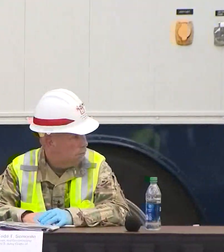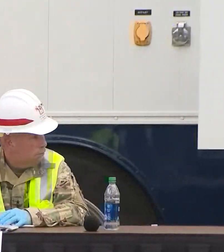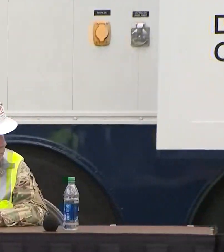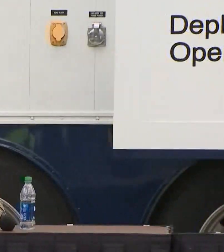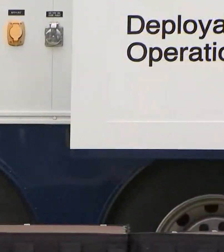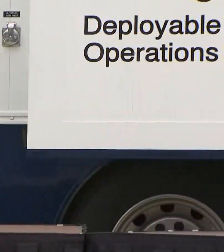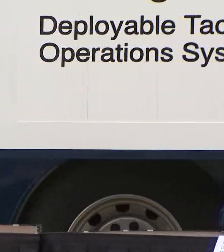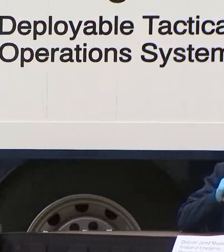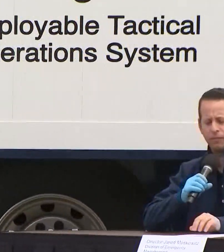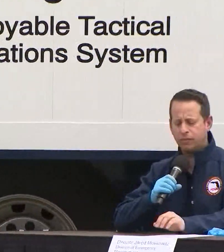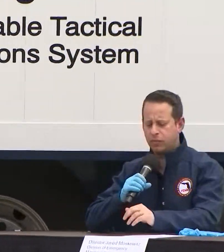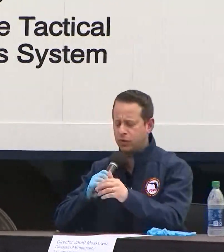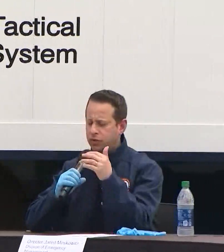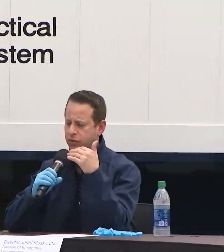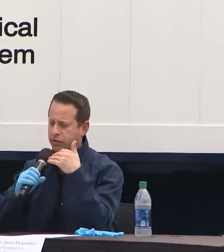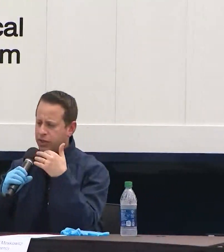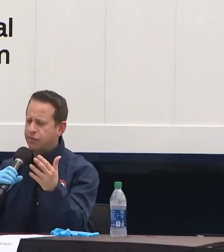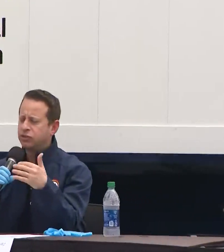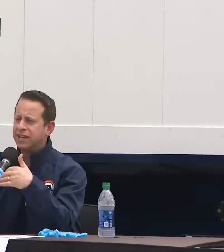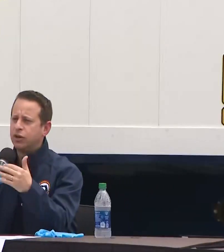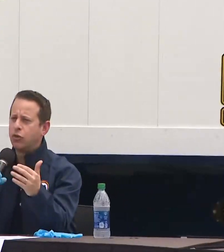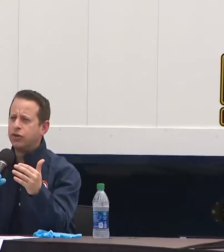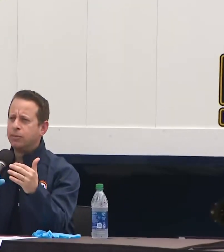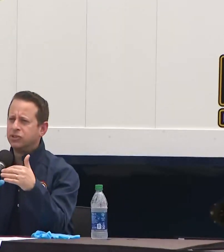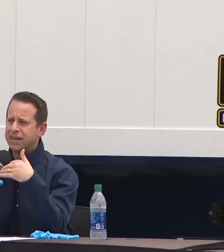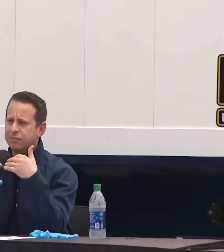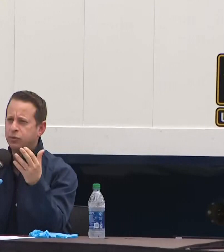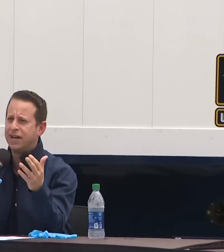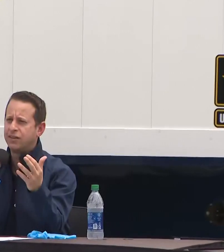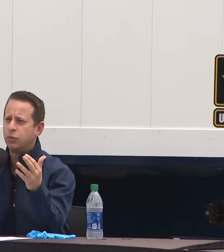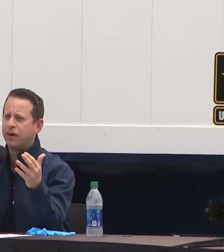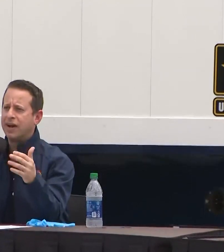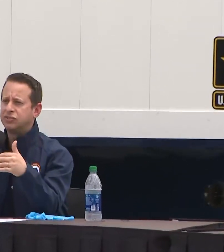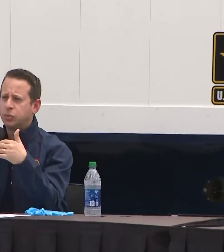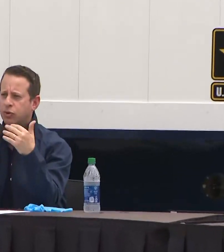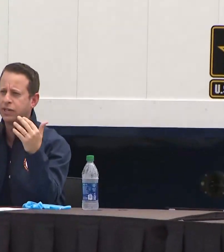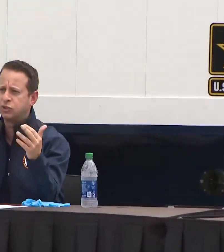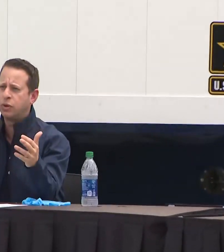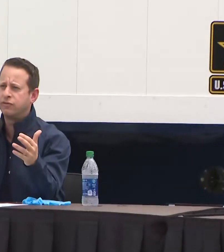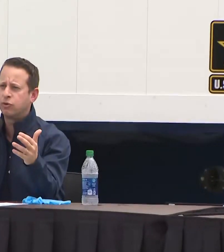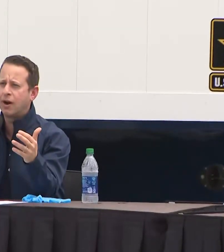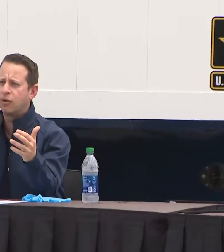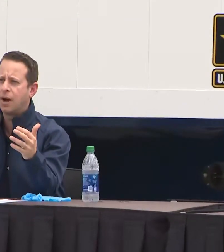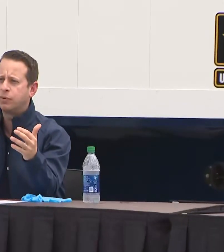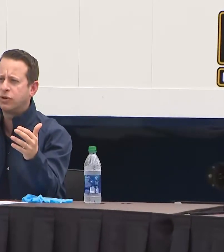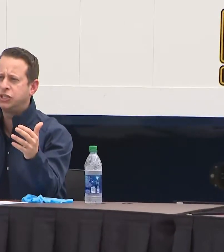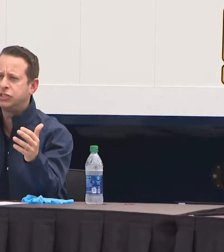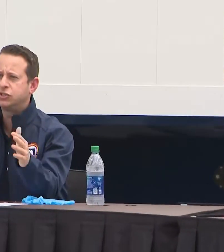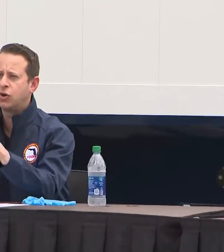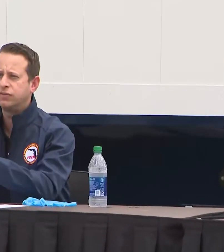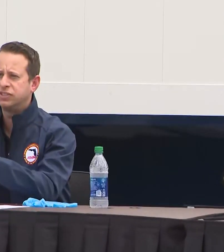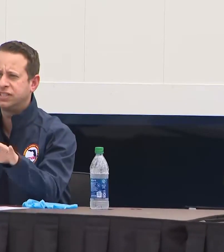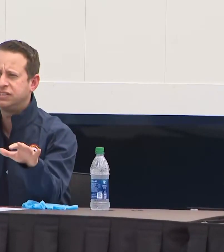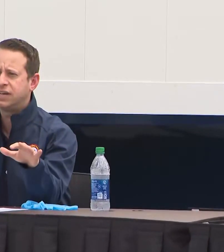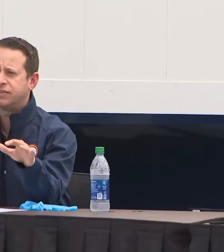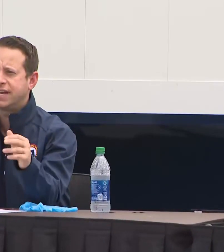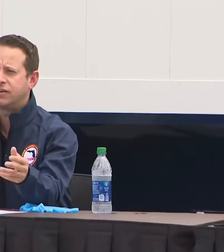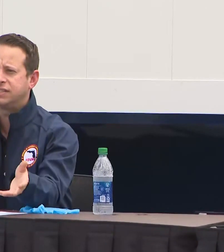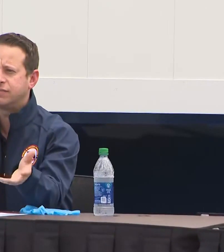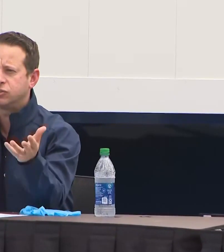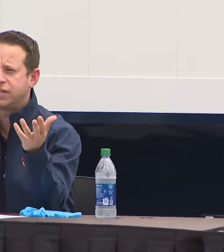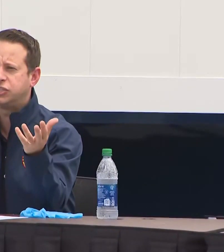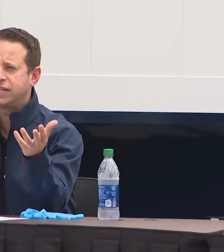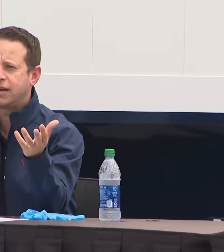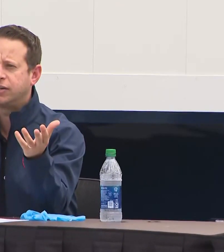Sure, Governor. Thank you. The governor's laid out all the numbers that have moved out of the warehouse. We're running a 24-hour operations. All of the 67